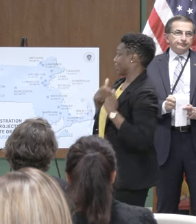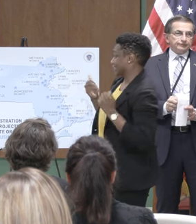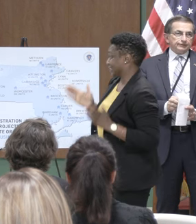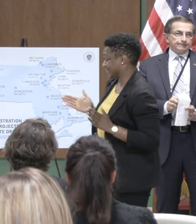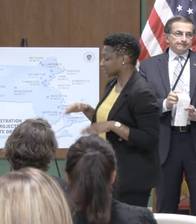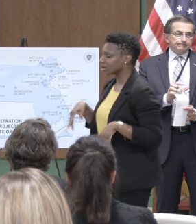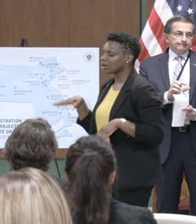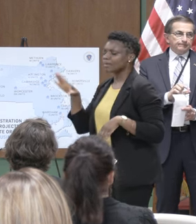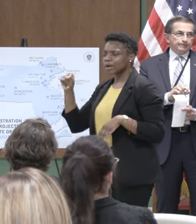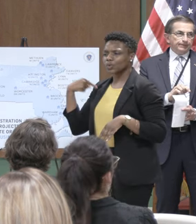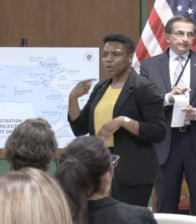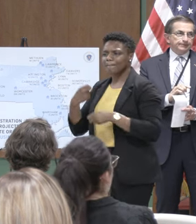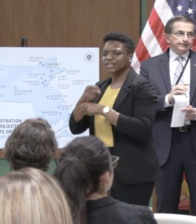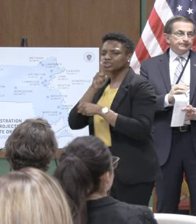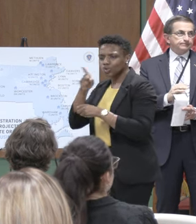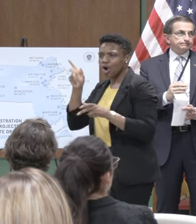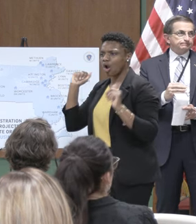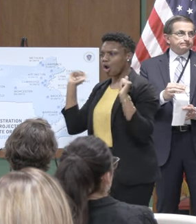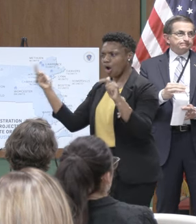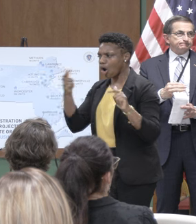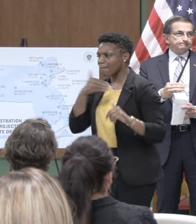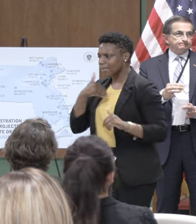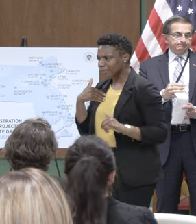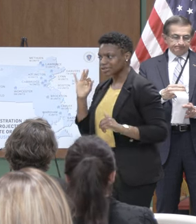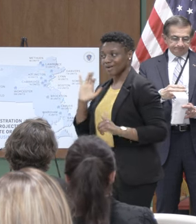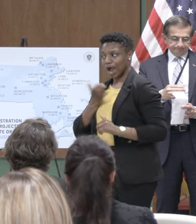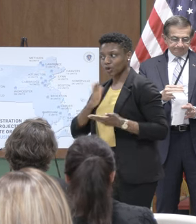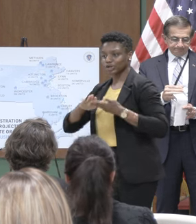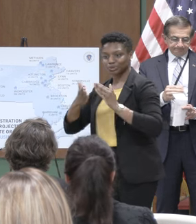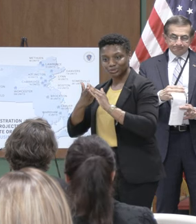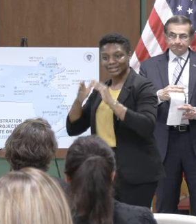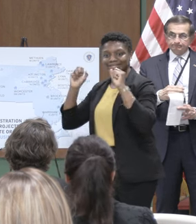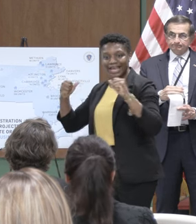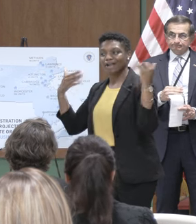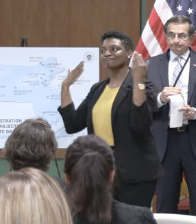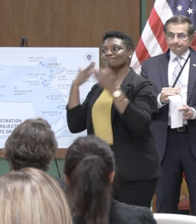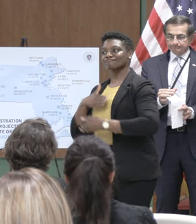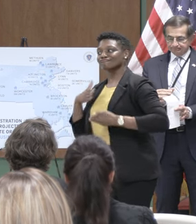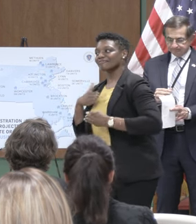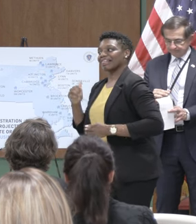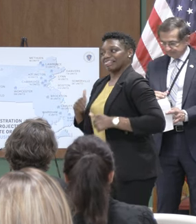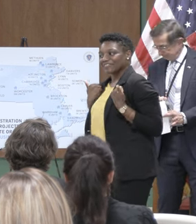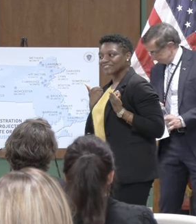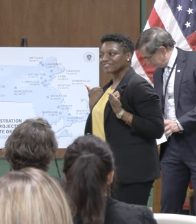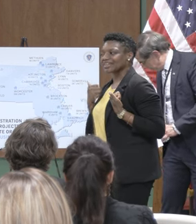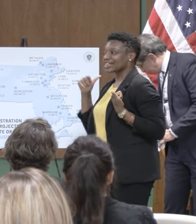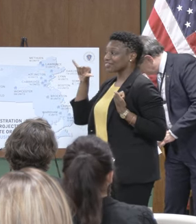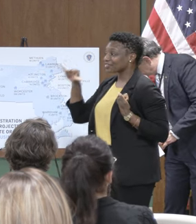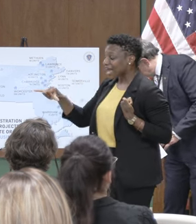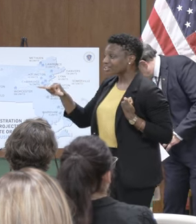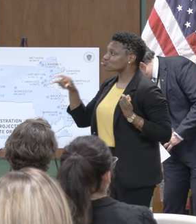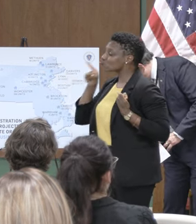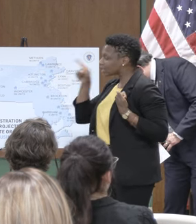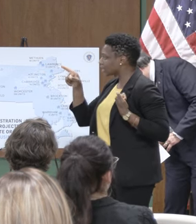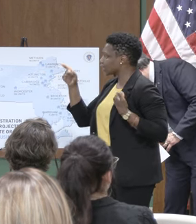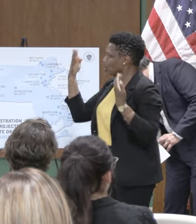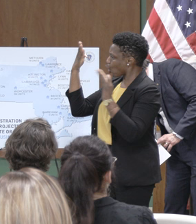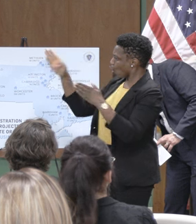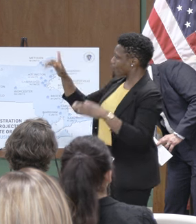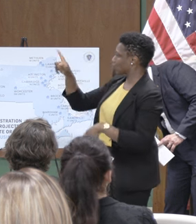to make sure that housing security is something that all members of our community can enjoy I think remains an open and vexing question